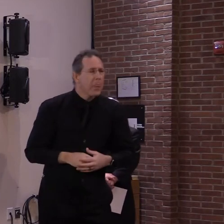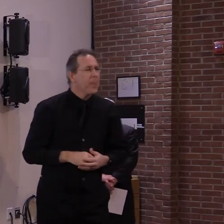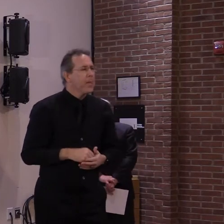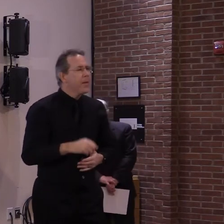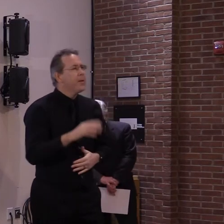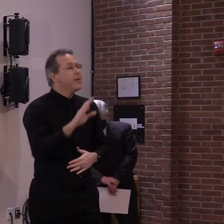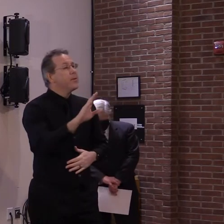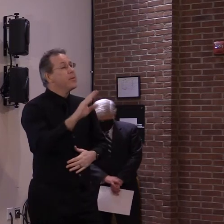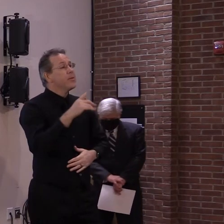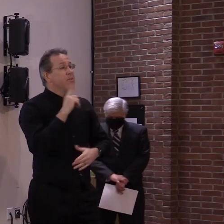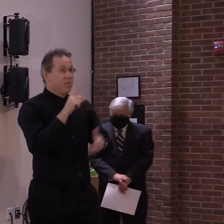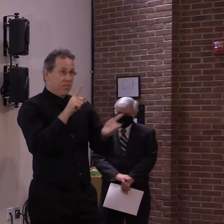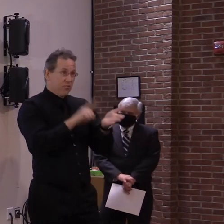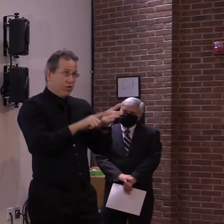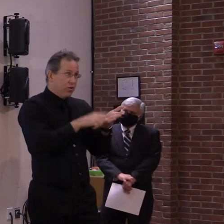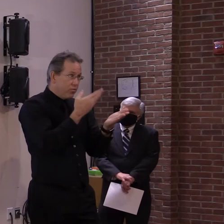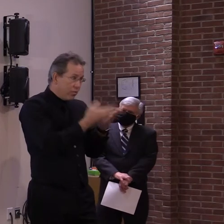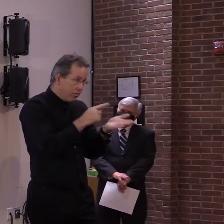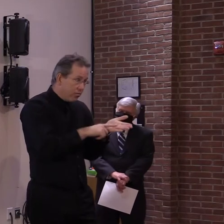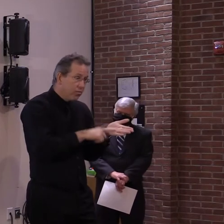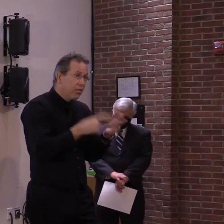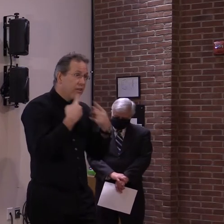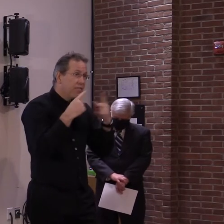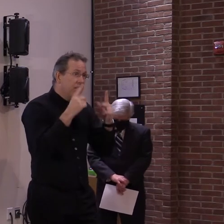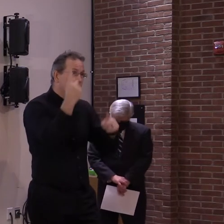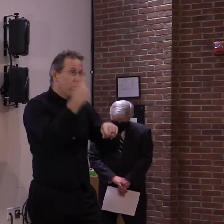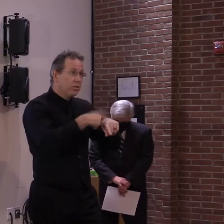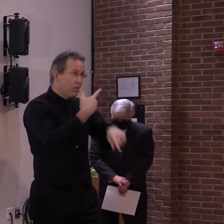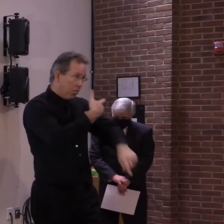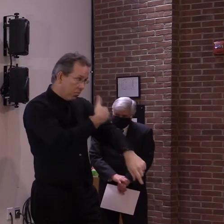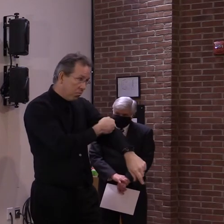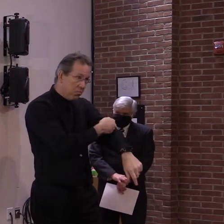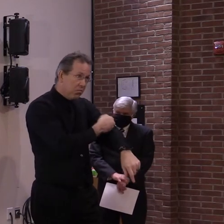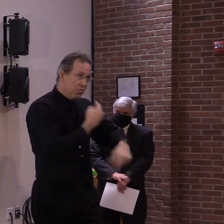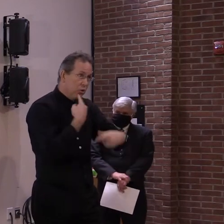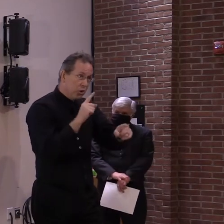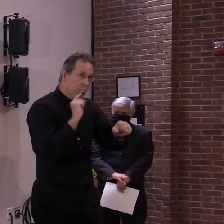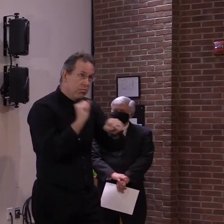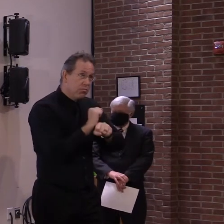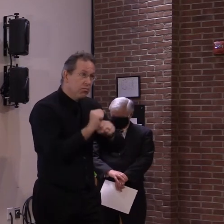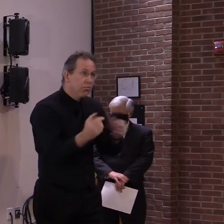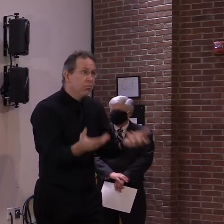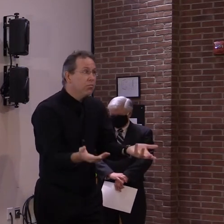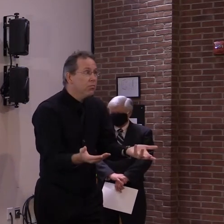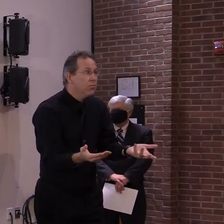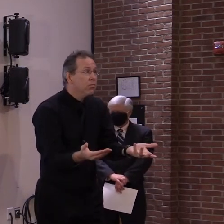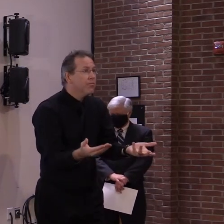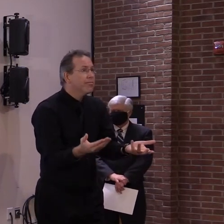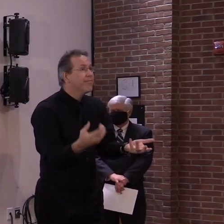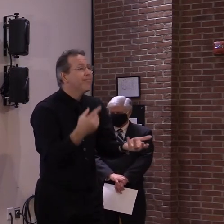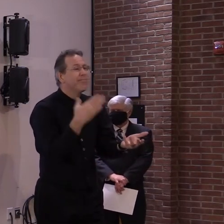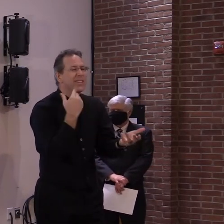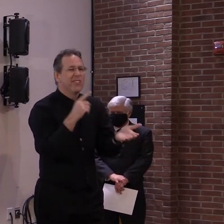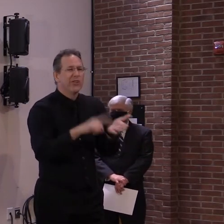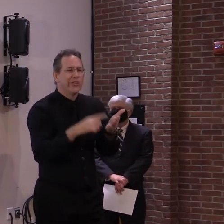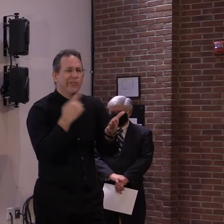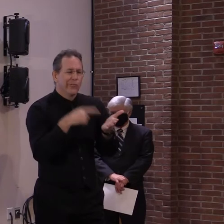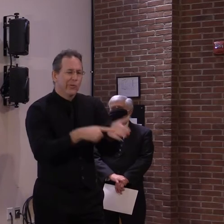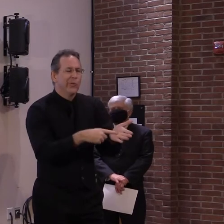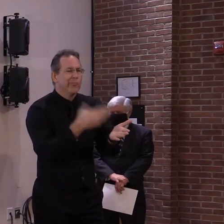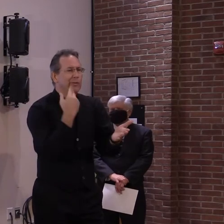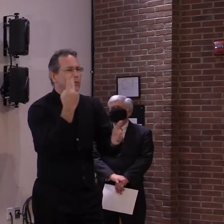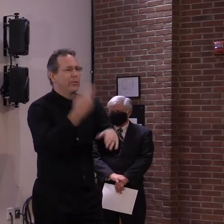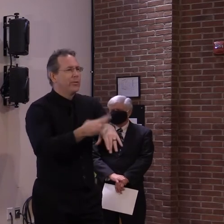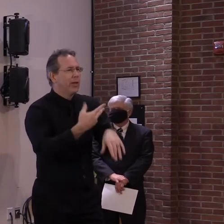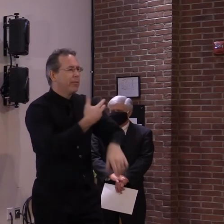two, two shots, the second booster shot. I might ask Dr. Levine to comment on that first, and then Secretary Smith